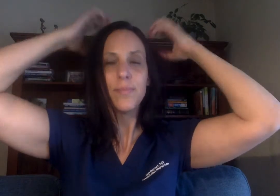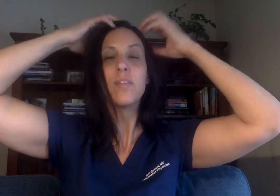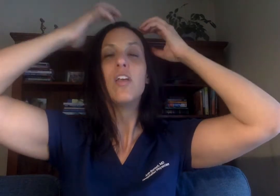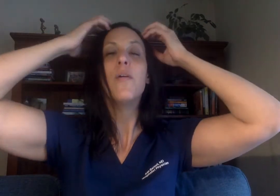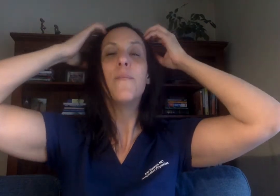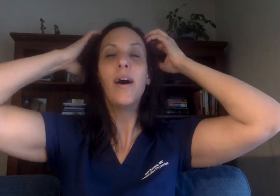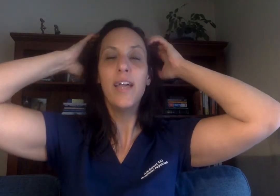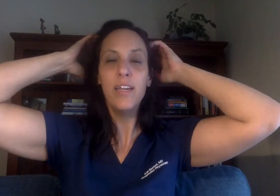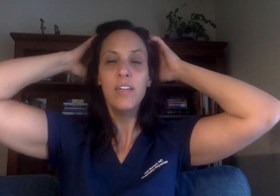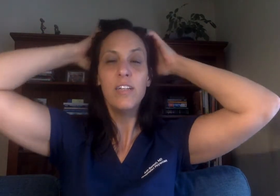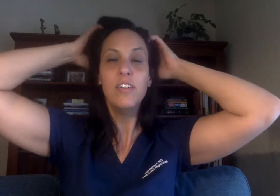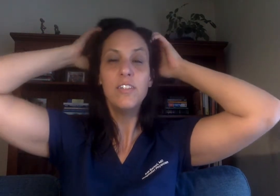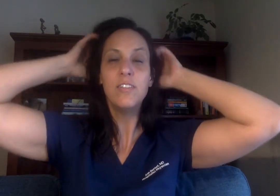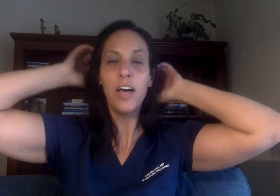My desire